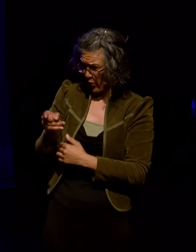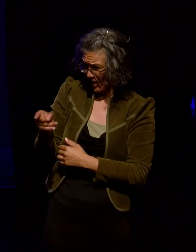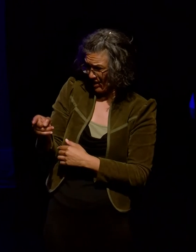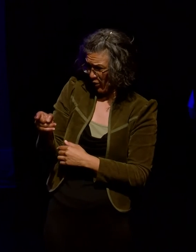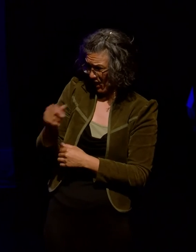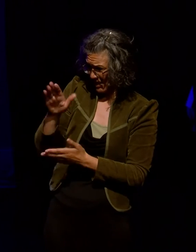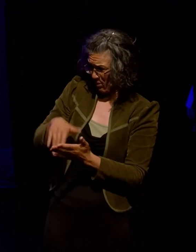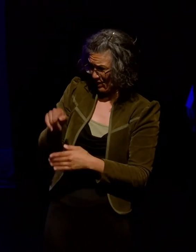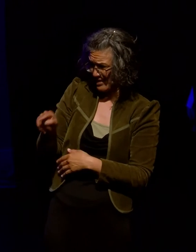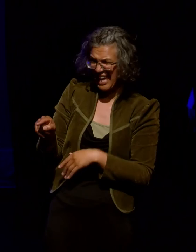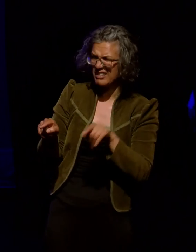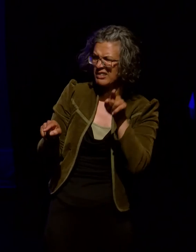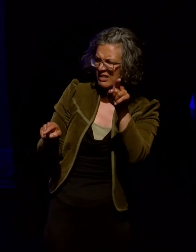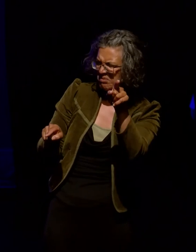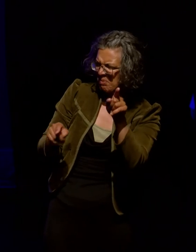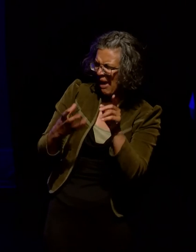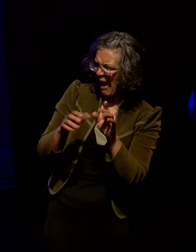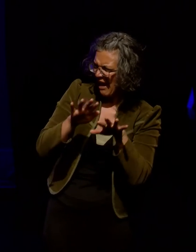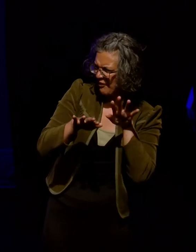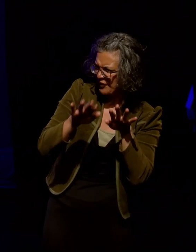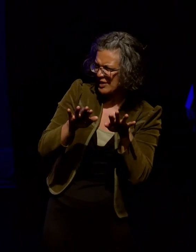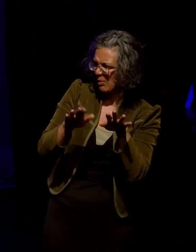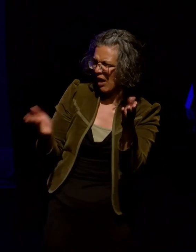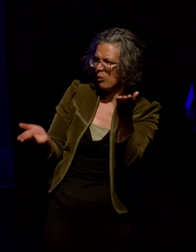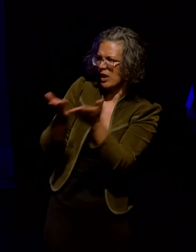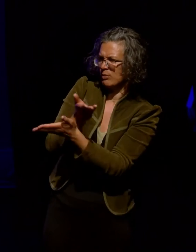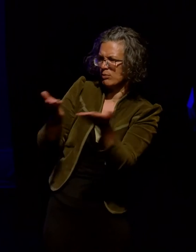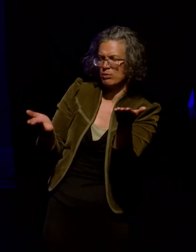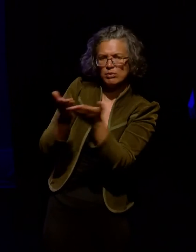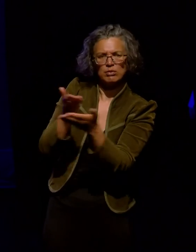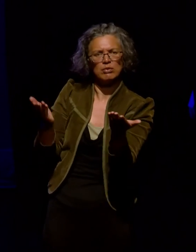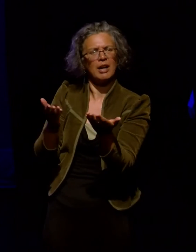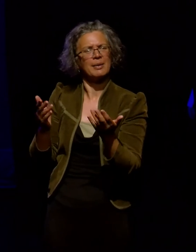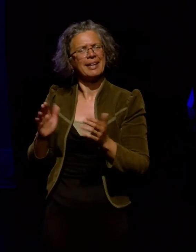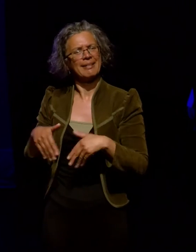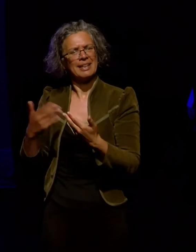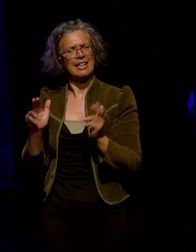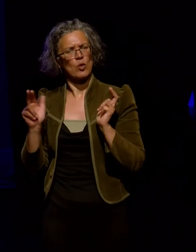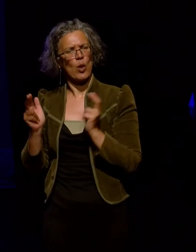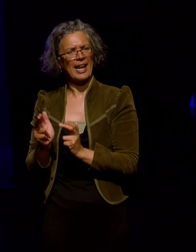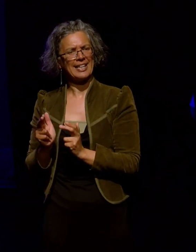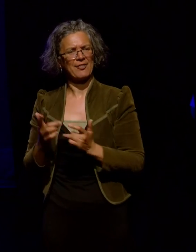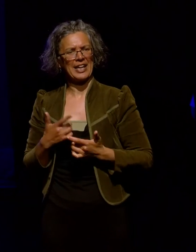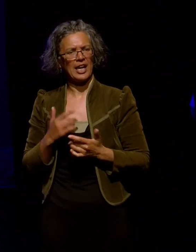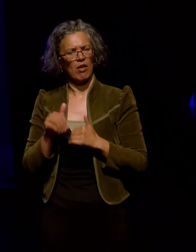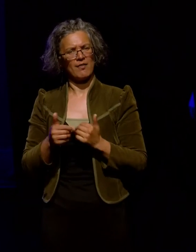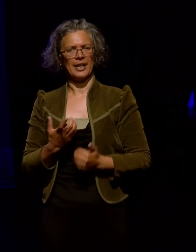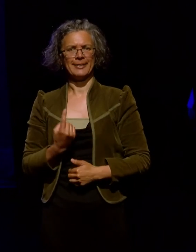or addressing like issues and these lessen the feeling of isolation for the smaller regional sites.